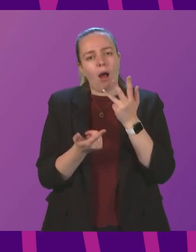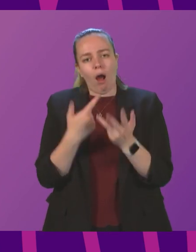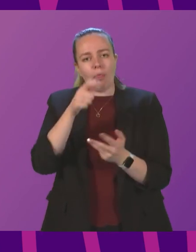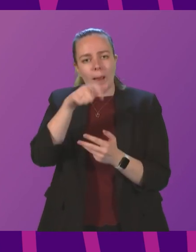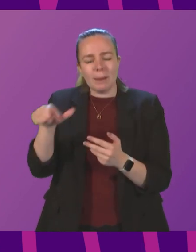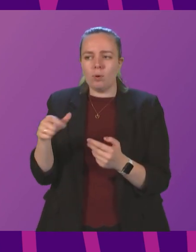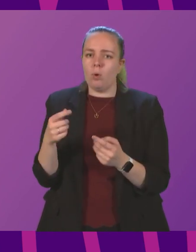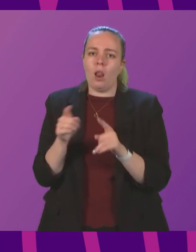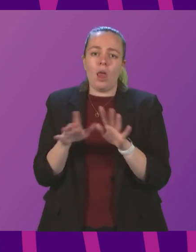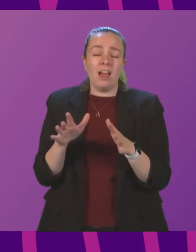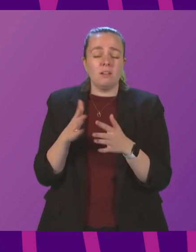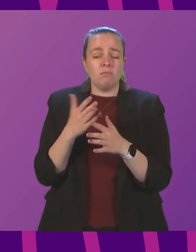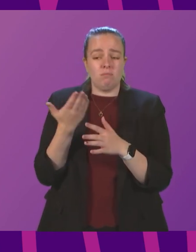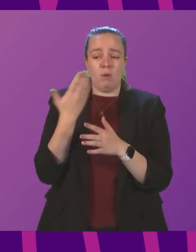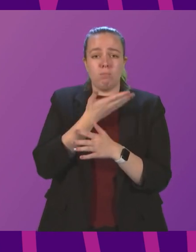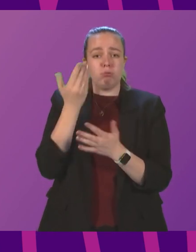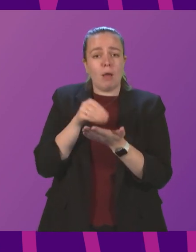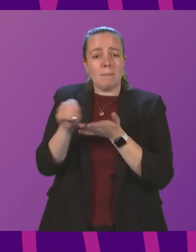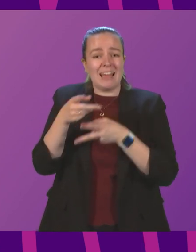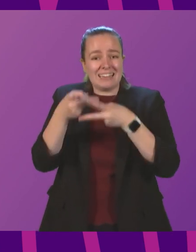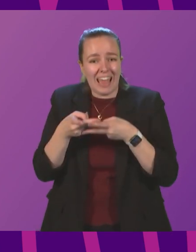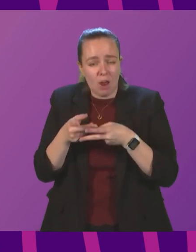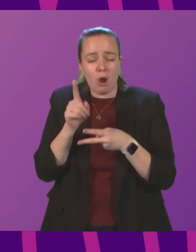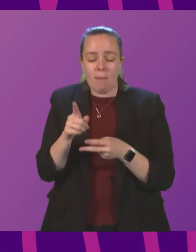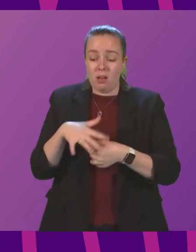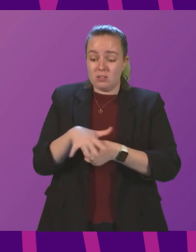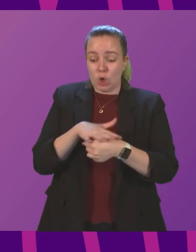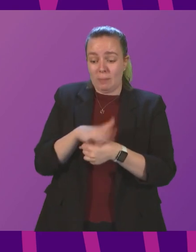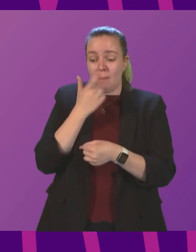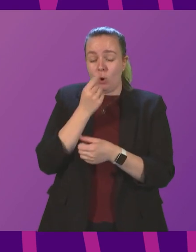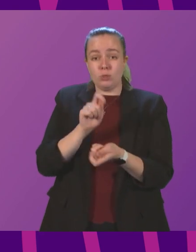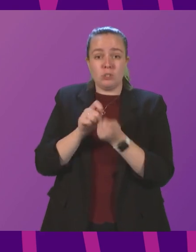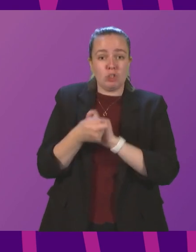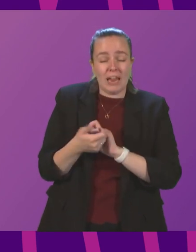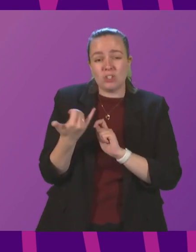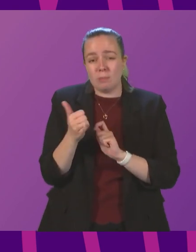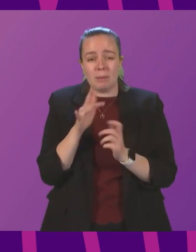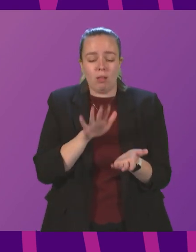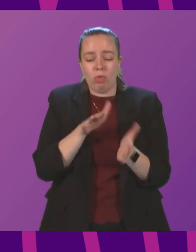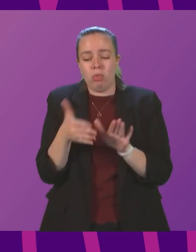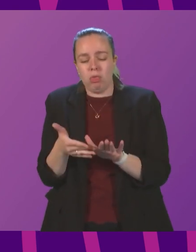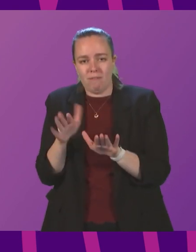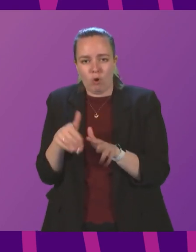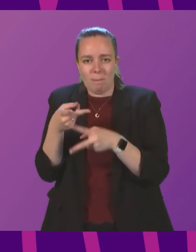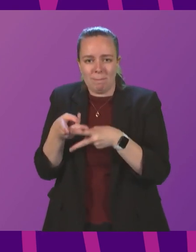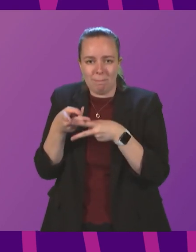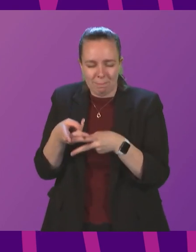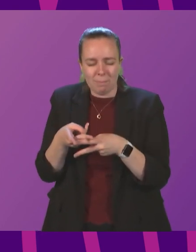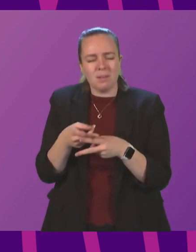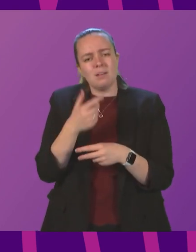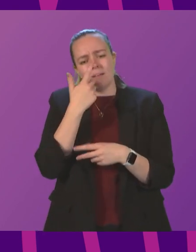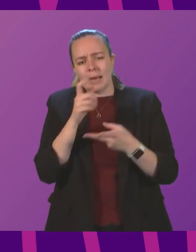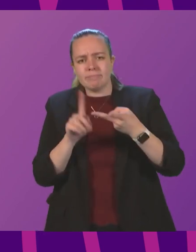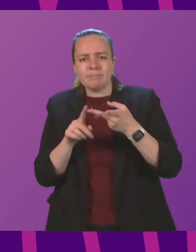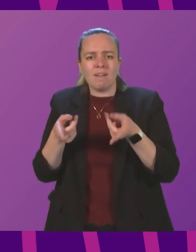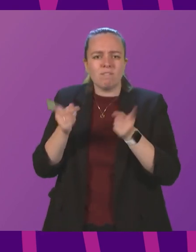as those who were unpaid carers, but whose circumstances may have changed due to the death of those who they were caring for. Can the Deputy First